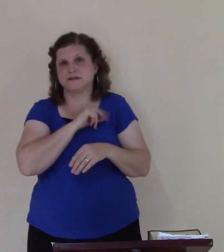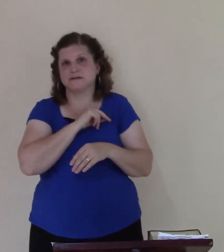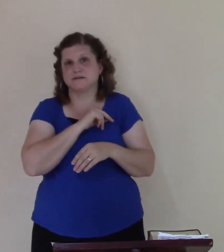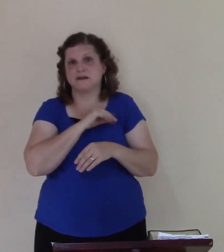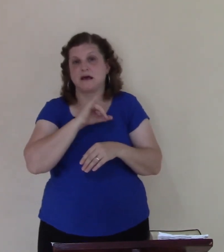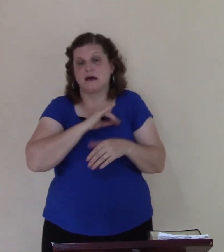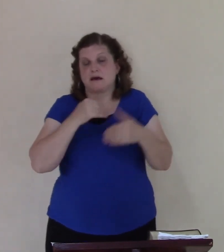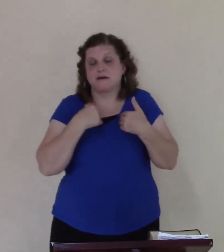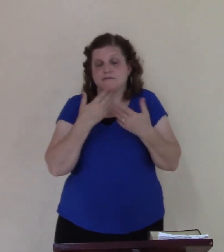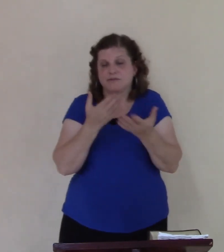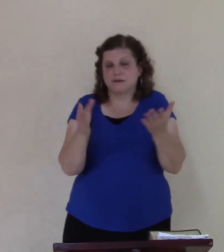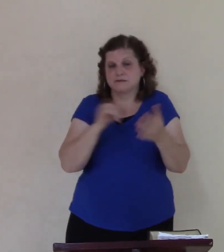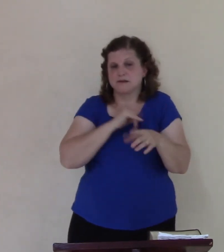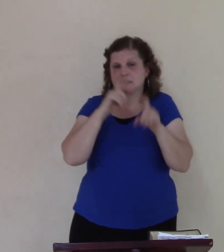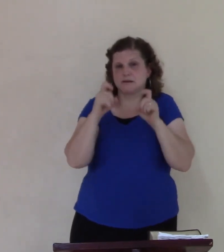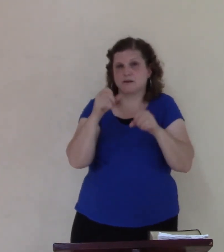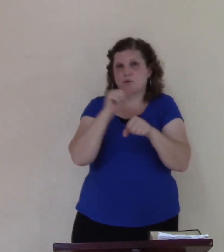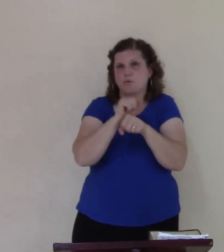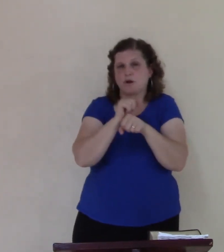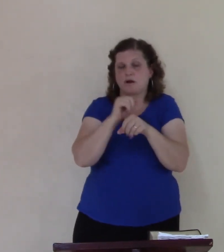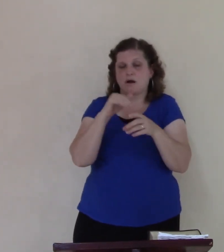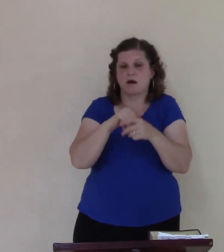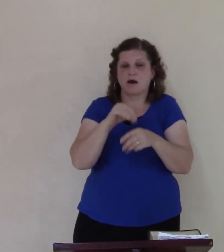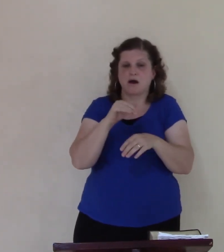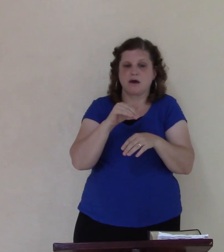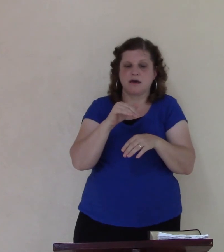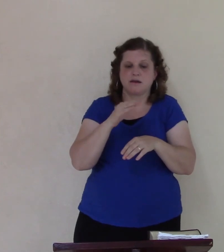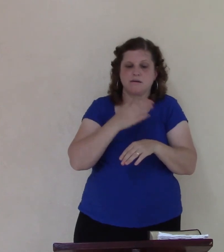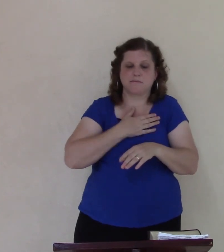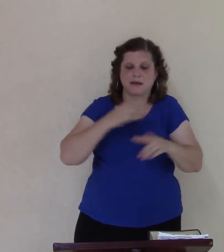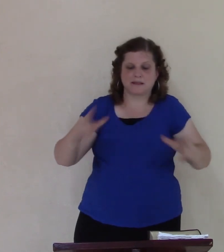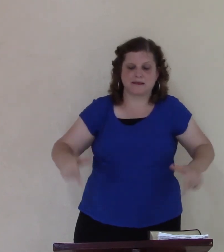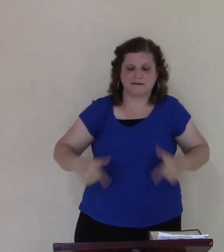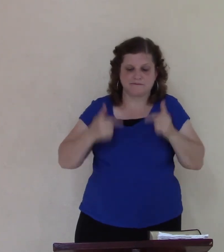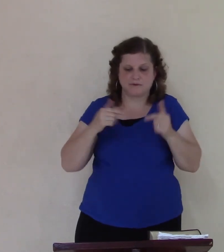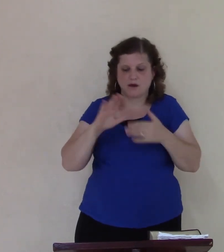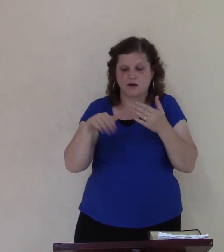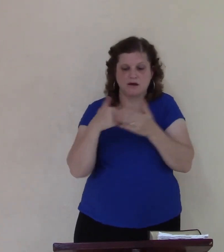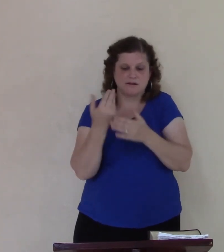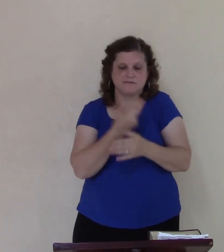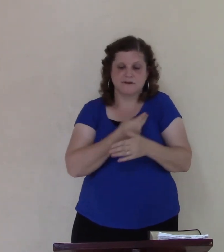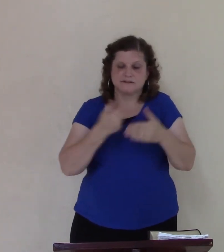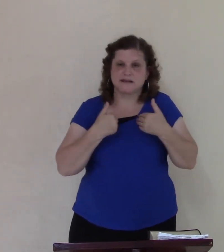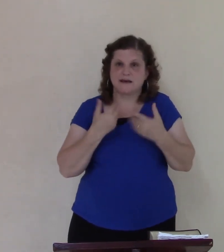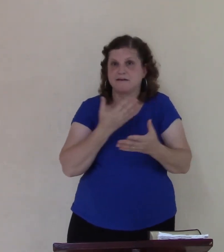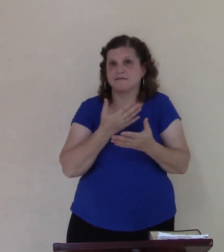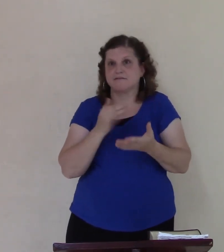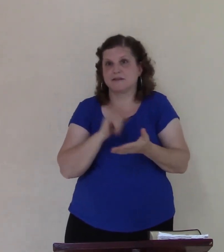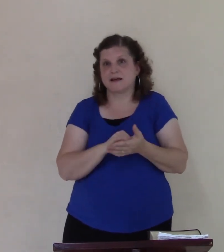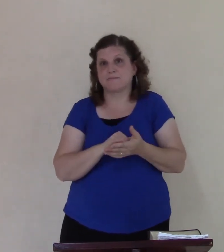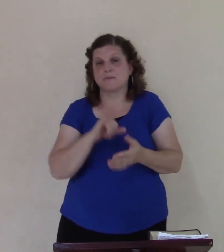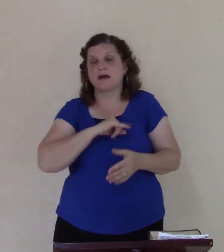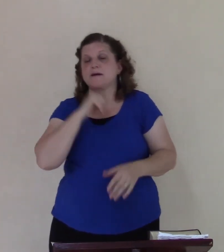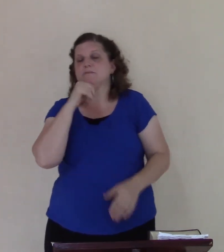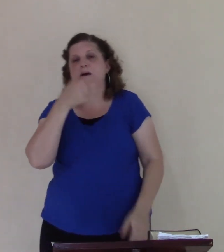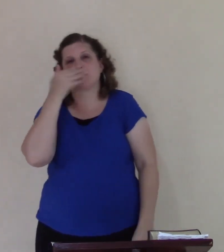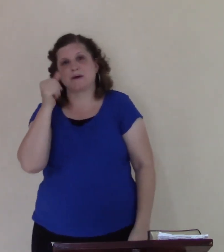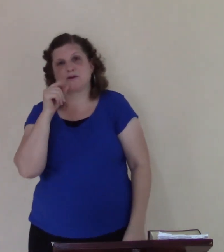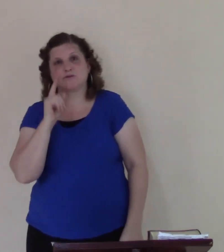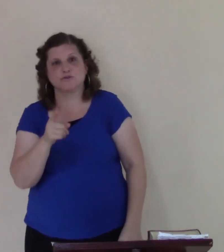yeah things you need to work on in my life each of us can't wish things you to work on in I'm not better than anyone else I'm not better than me you're not better than me but the